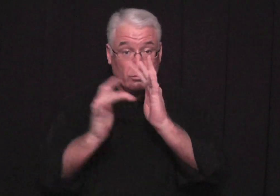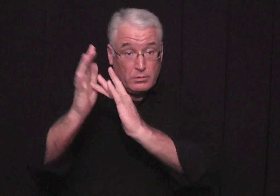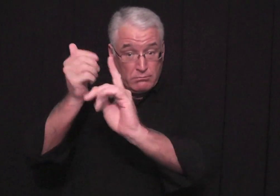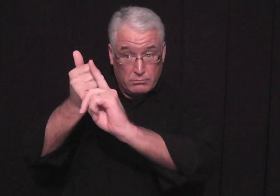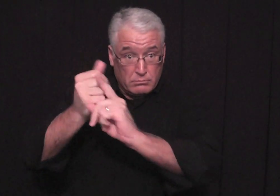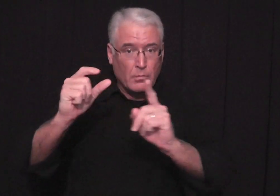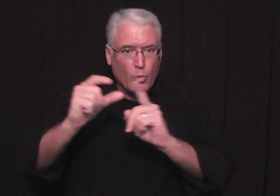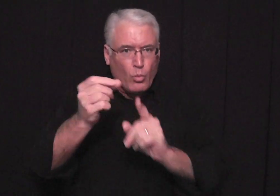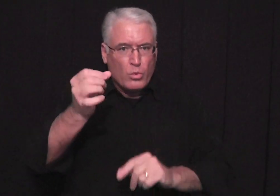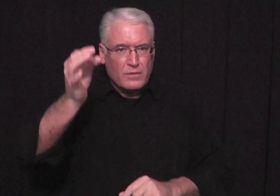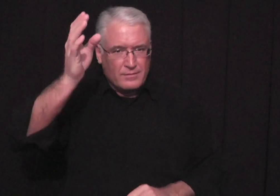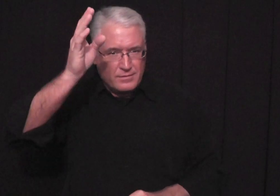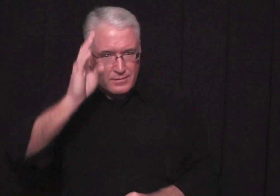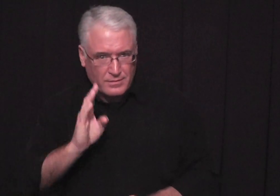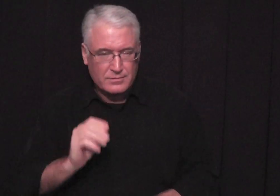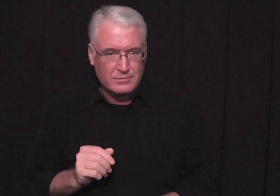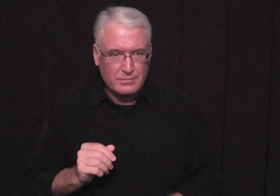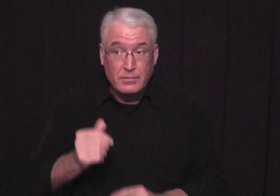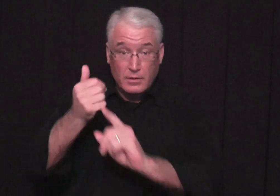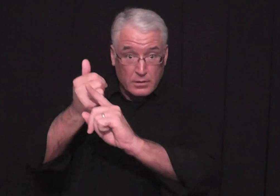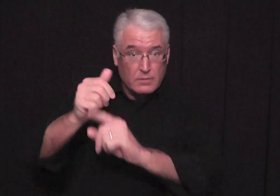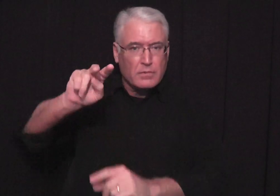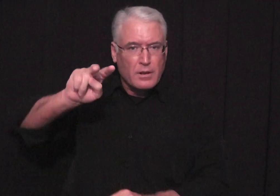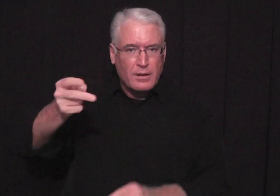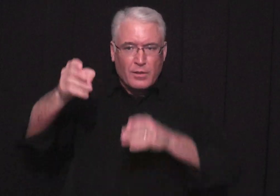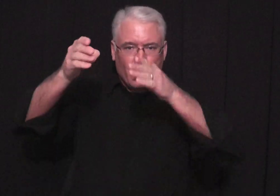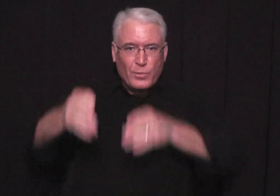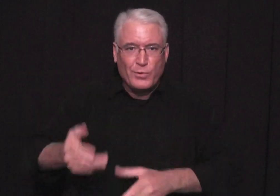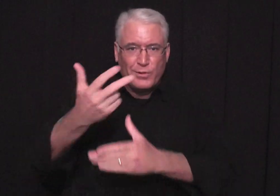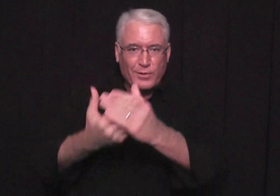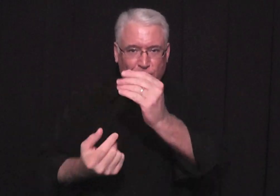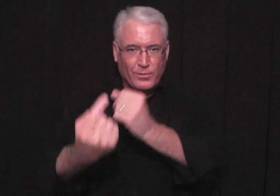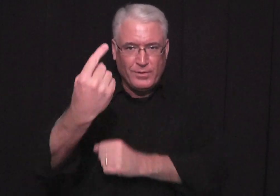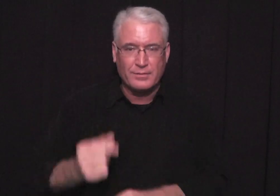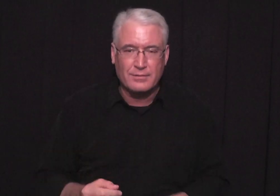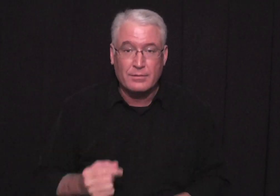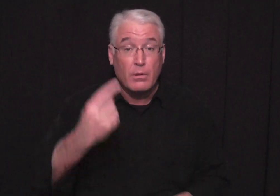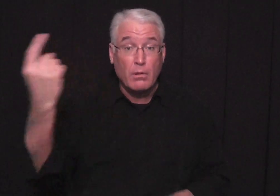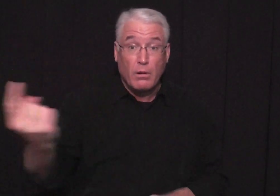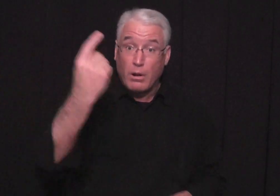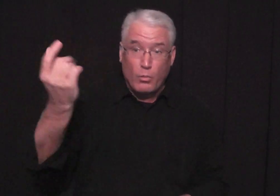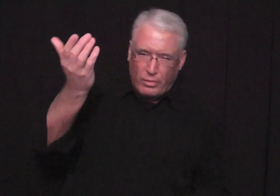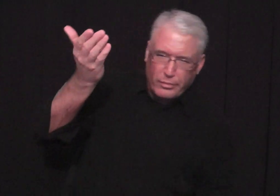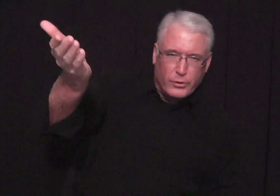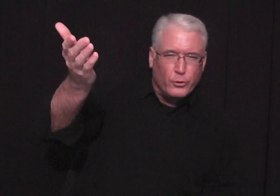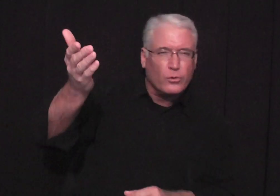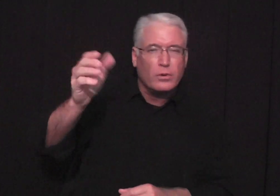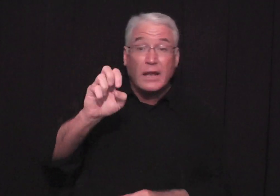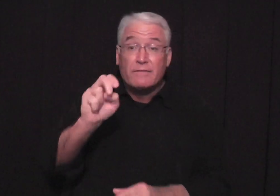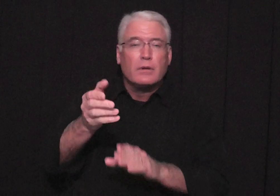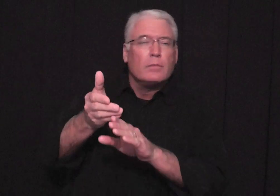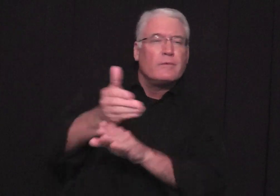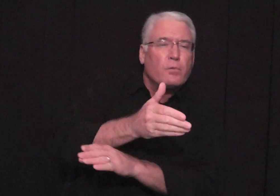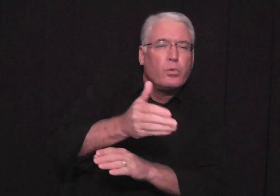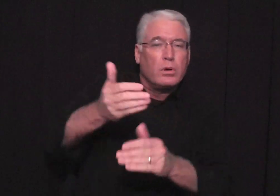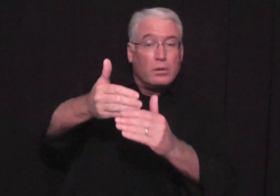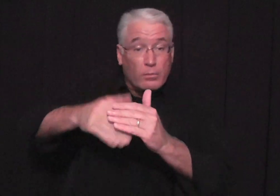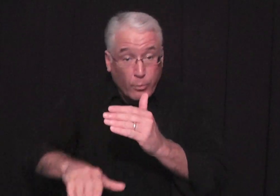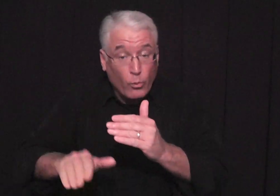eternity past jesus is the word of god he's the second person of the trinity he's always been